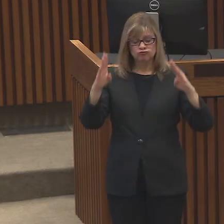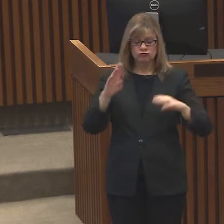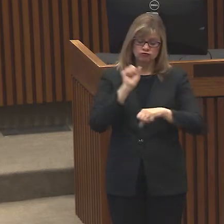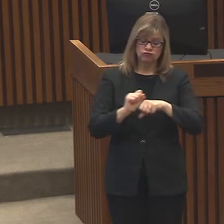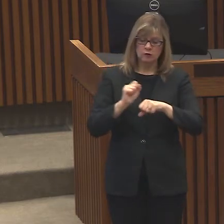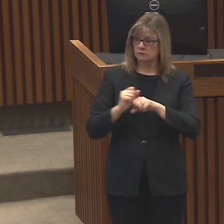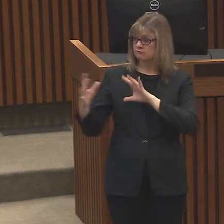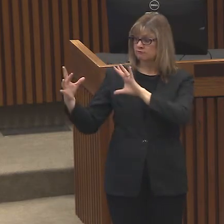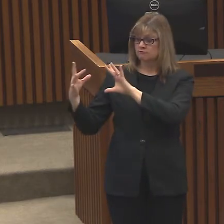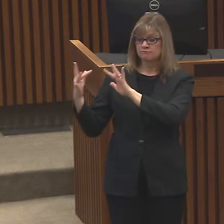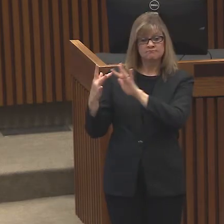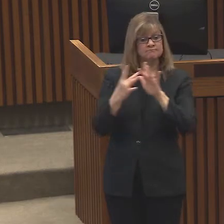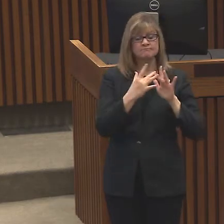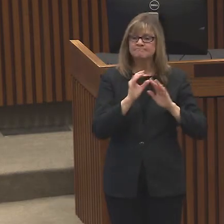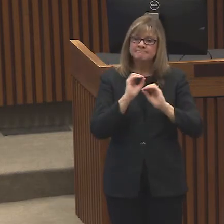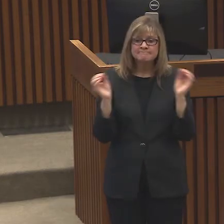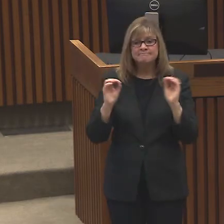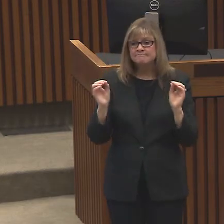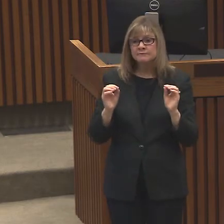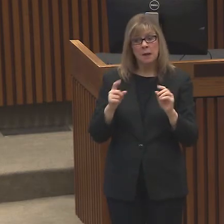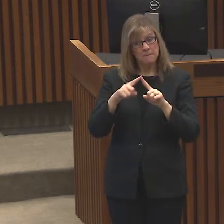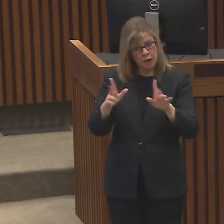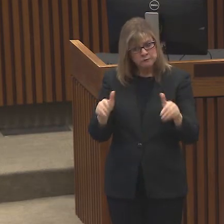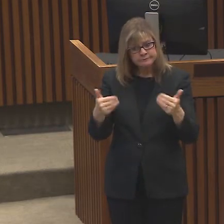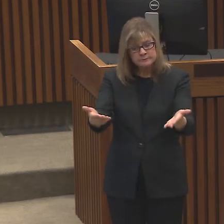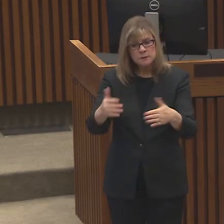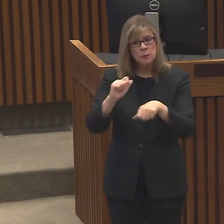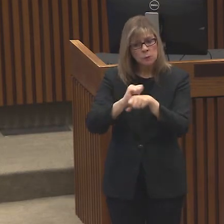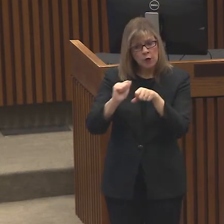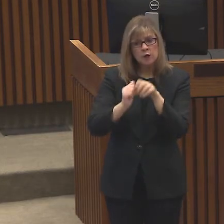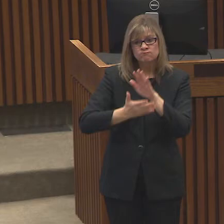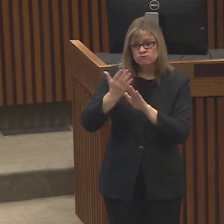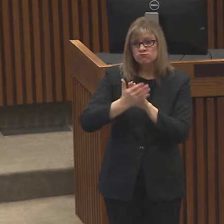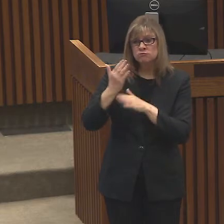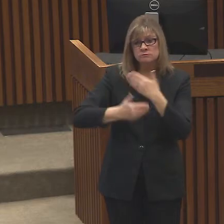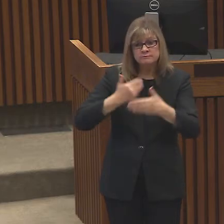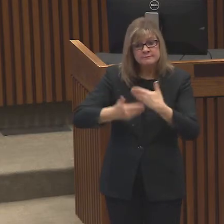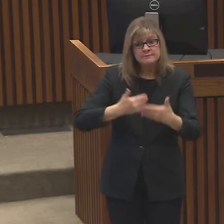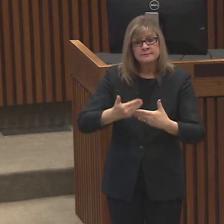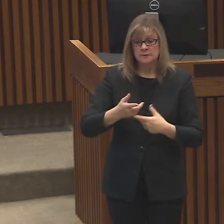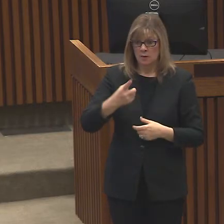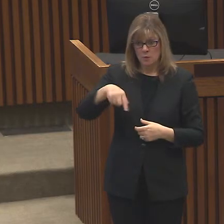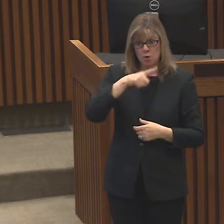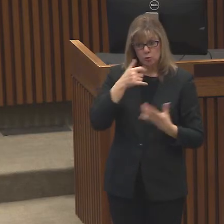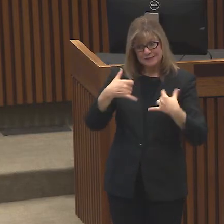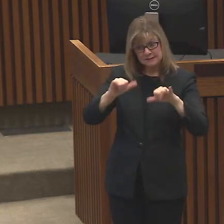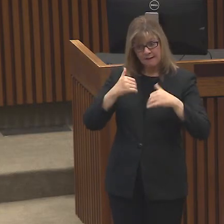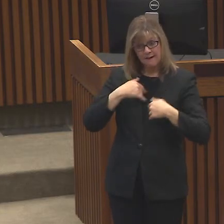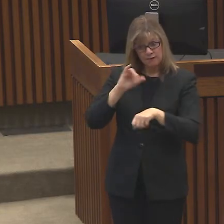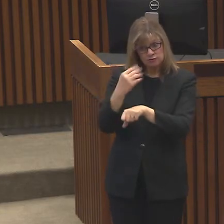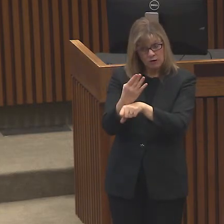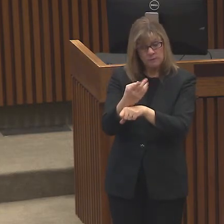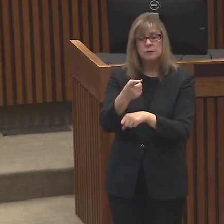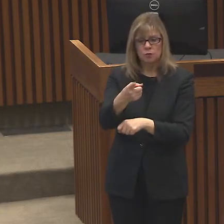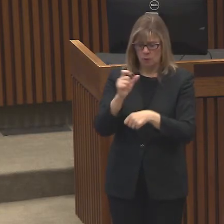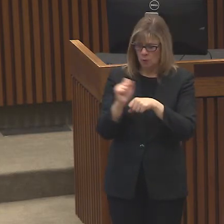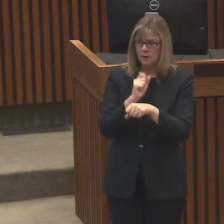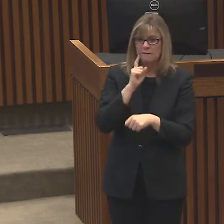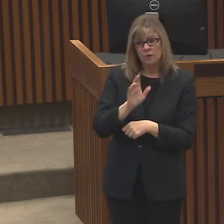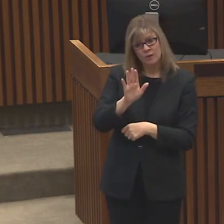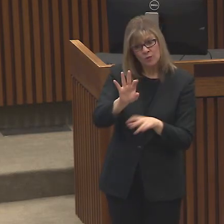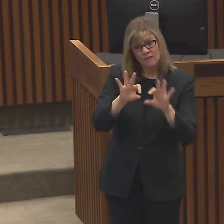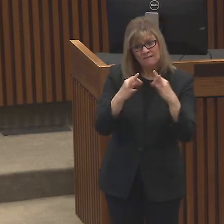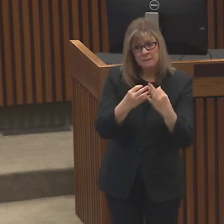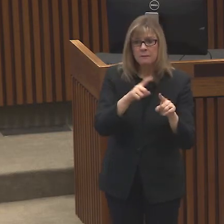also we need you to work. We need you to be productive. And those of you that still have jobs, you're working for your family, but